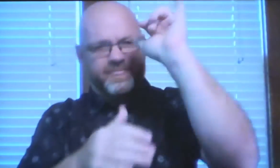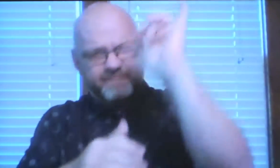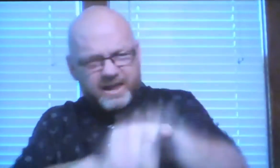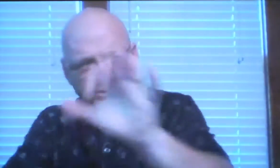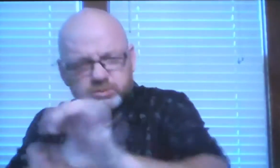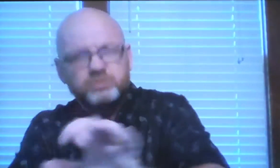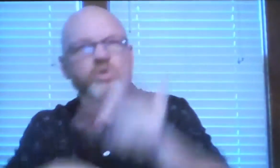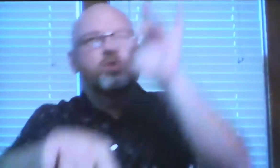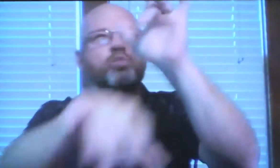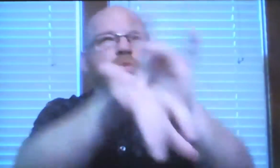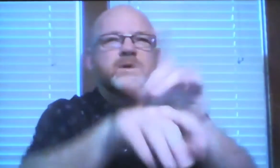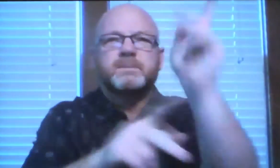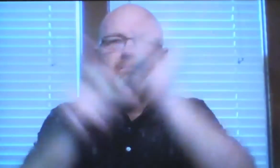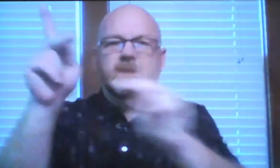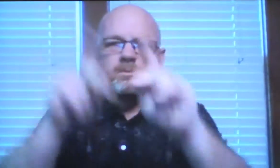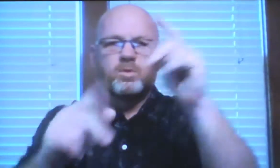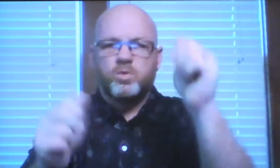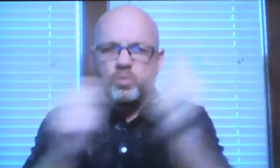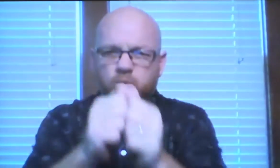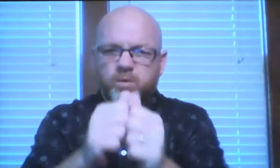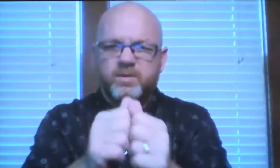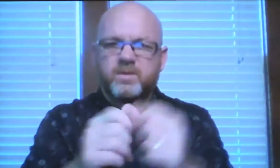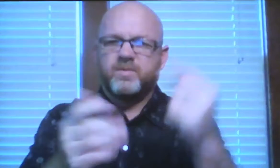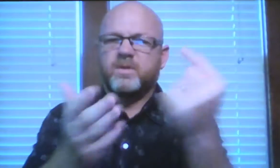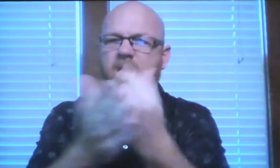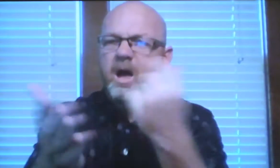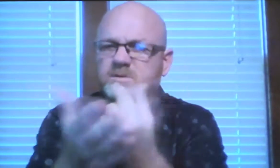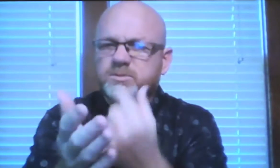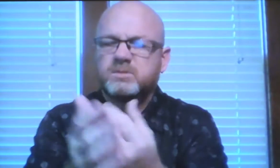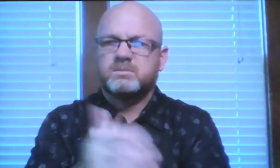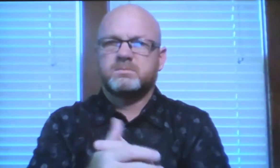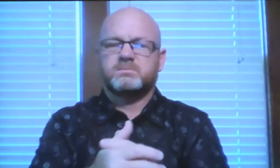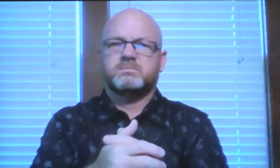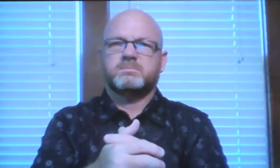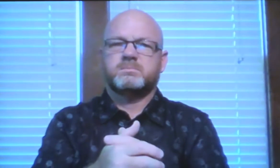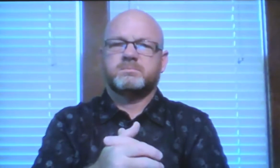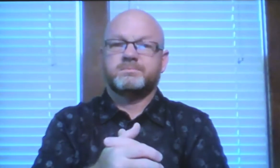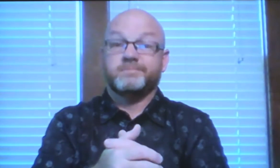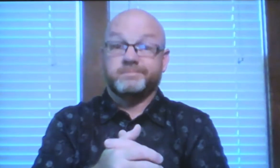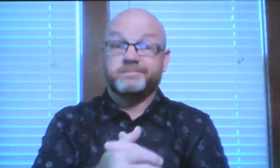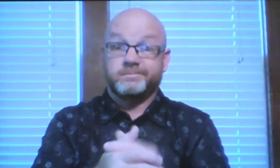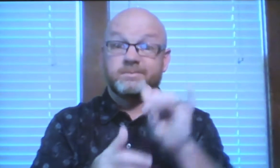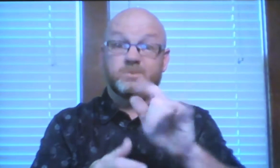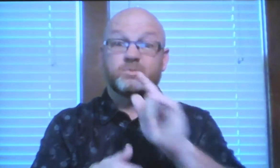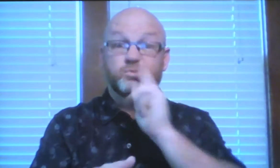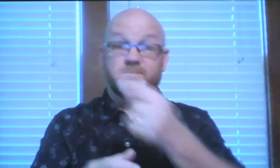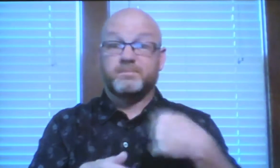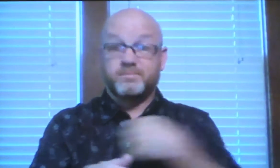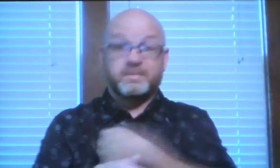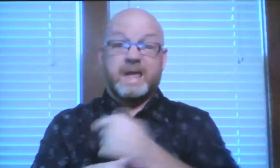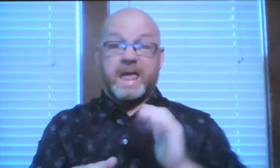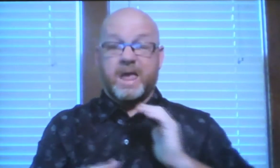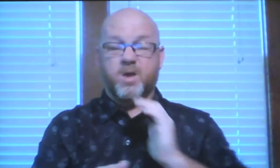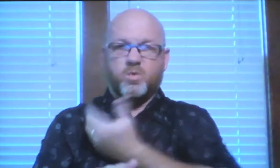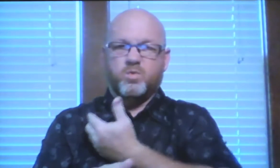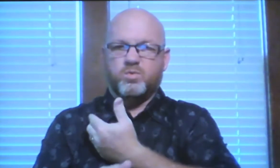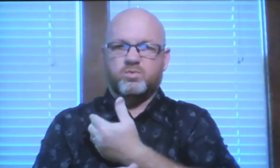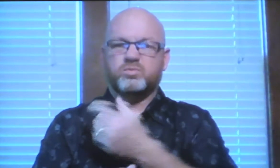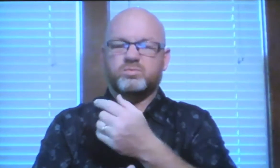how can we help that church how can we reach people's lives with the gospel you know that's